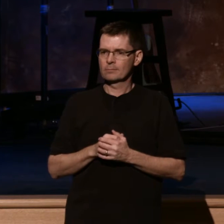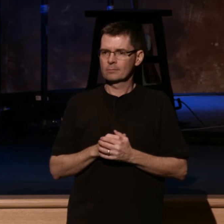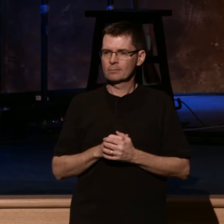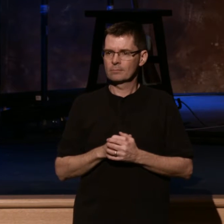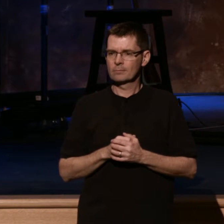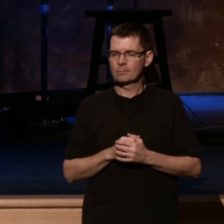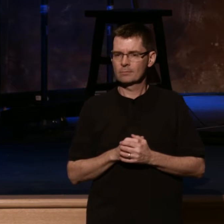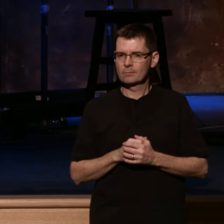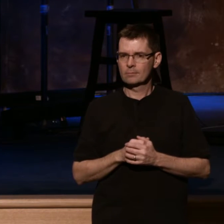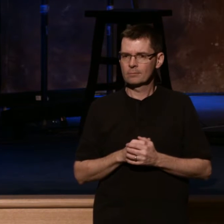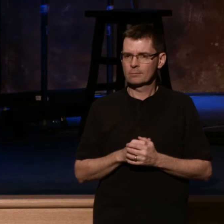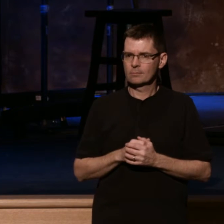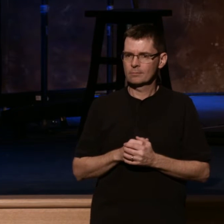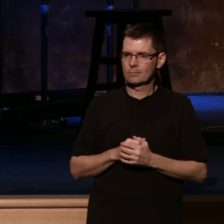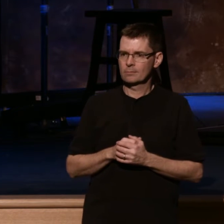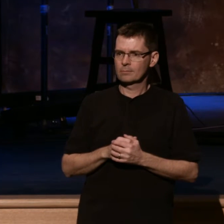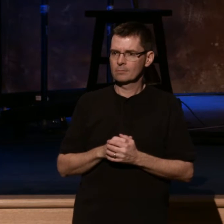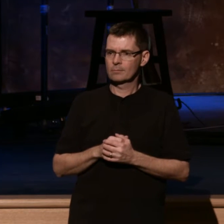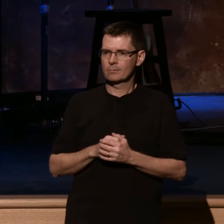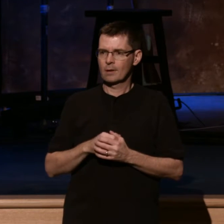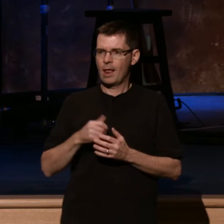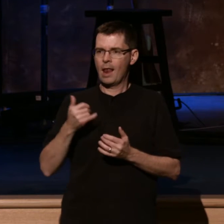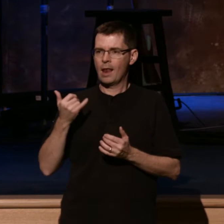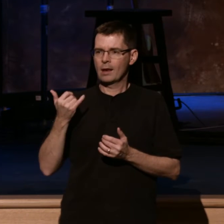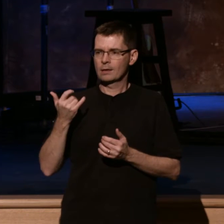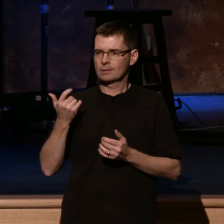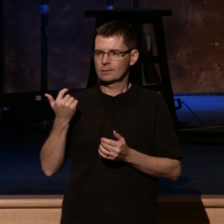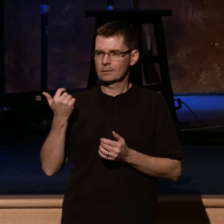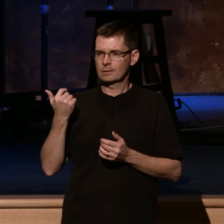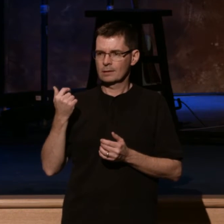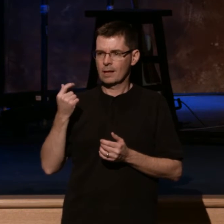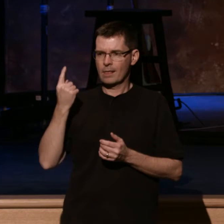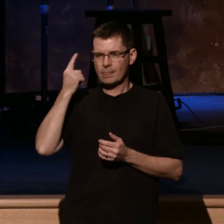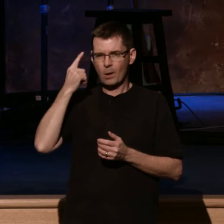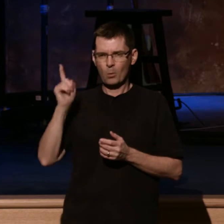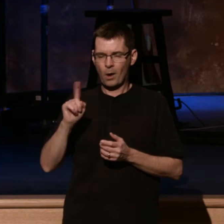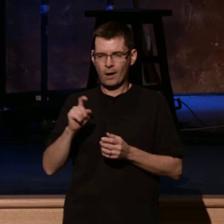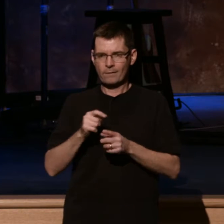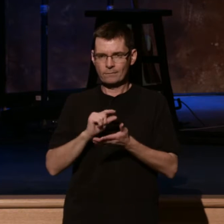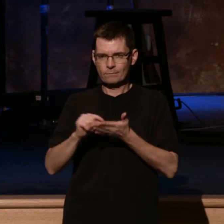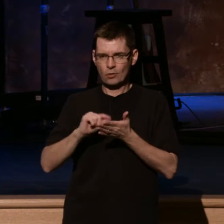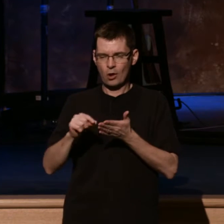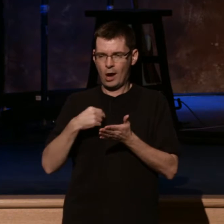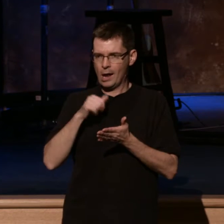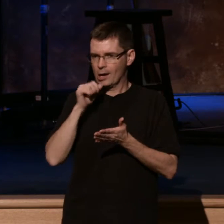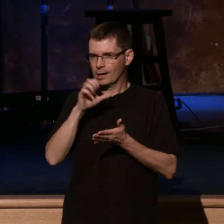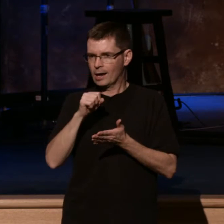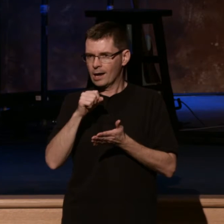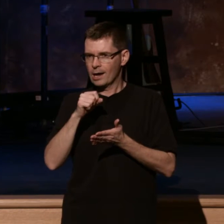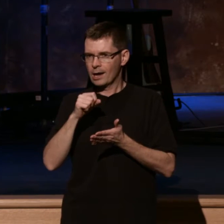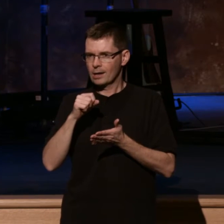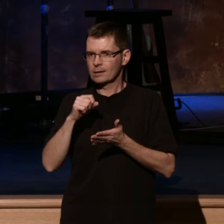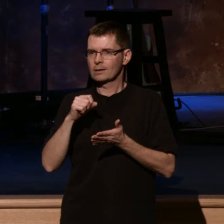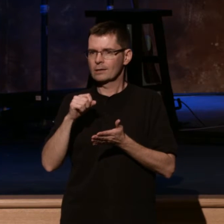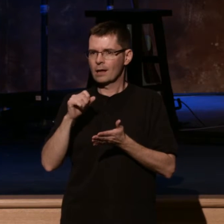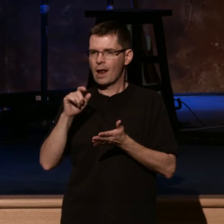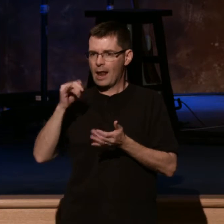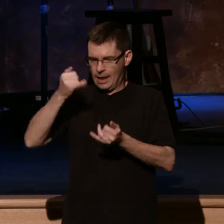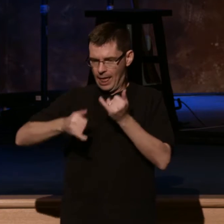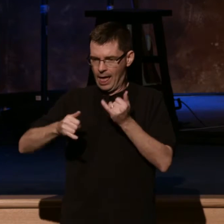right? I'm not adding to the scripture. We're circling back just so you're not nervous. All right? But the last thought about seeking God for revival is